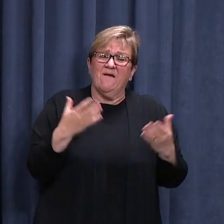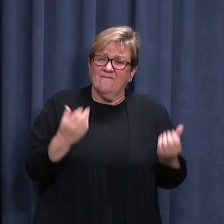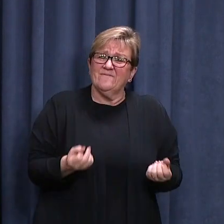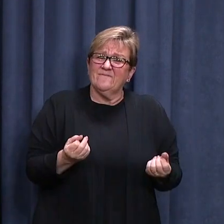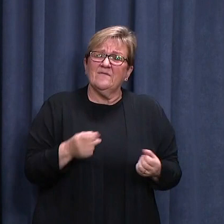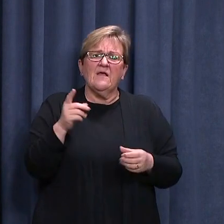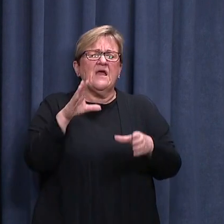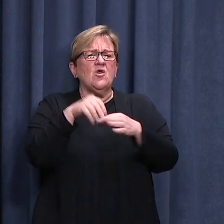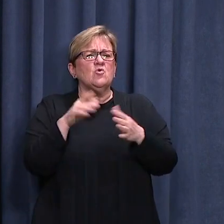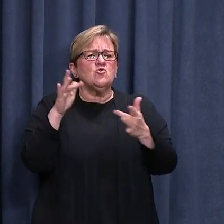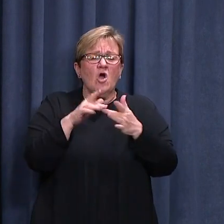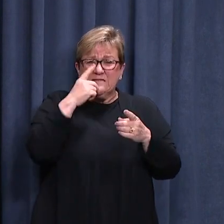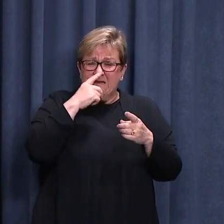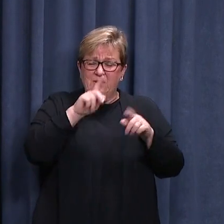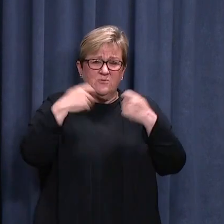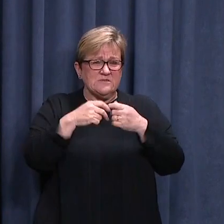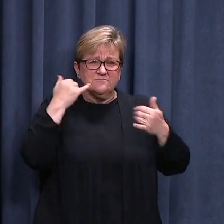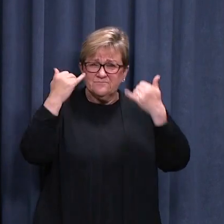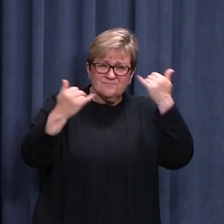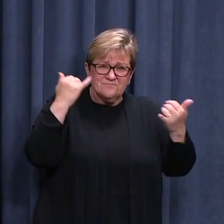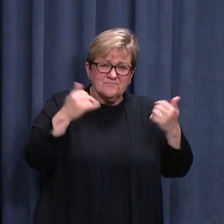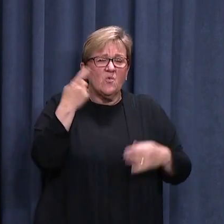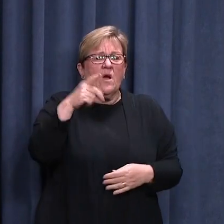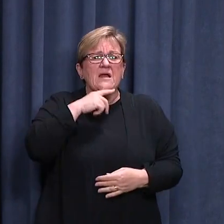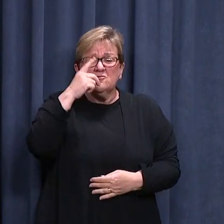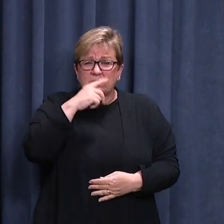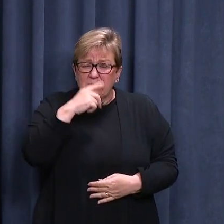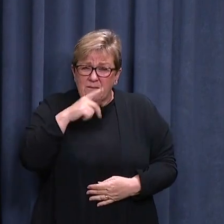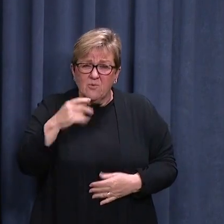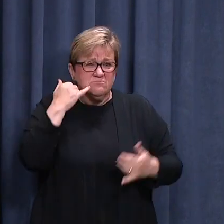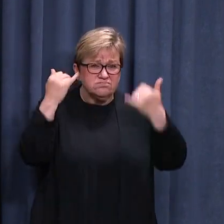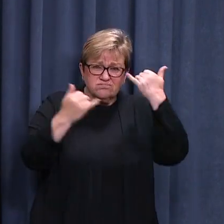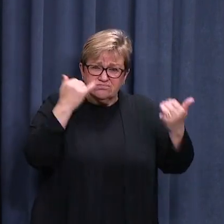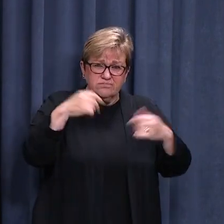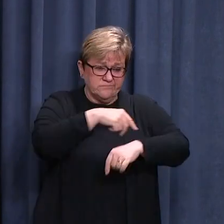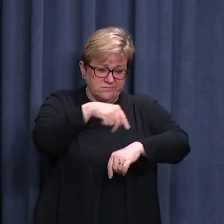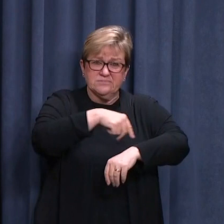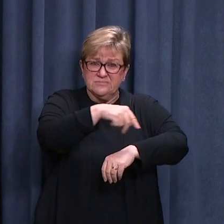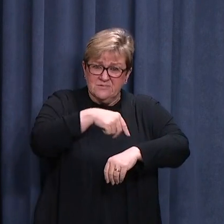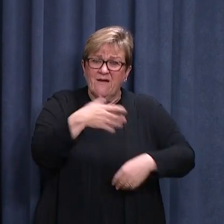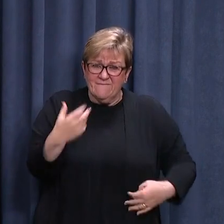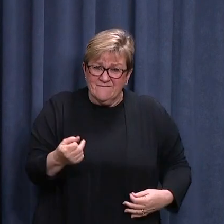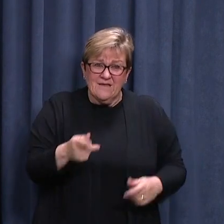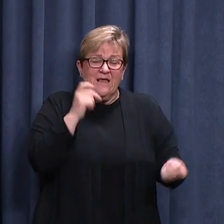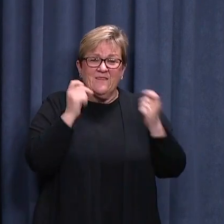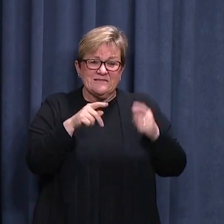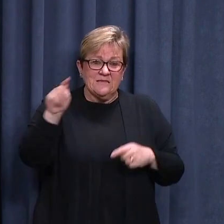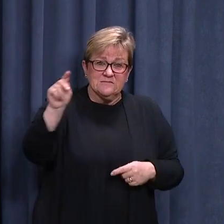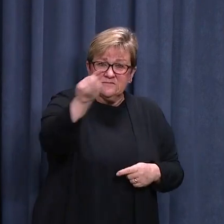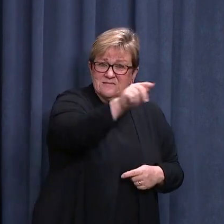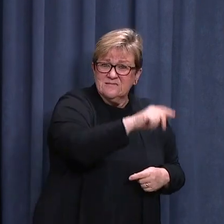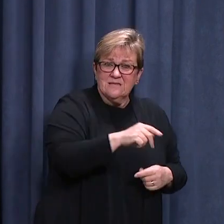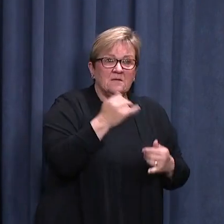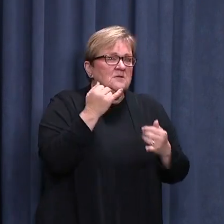This includes the contact tracing teams, where we have over 100 people now working around the clock. Our testing clinics, which have been